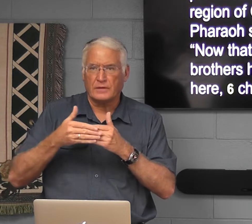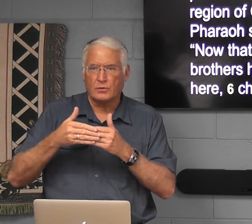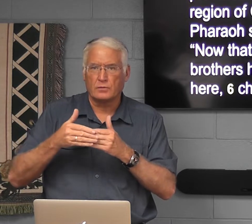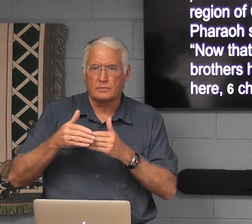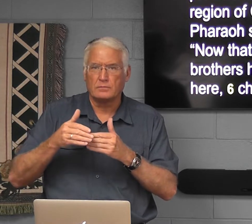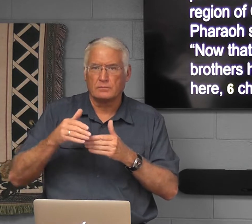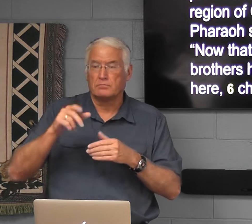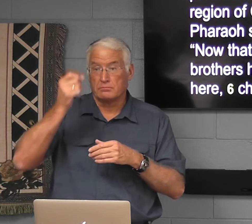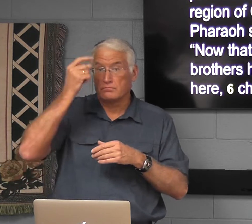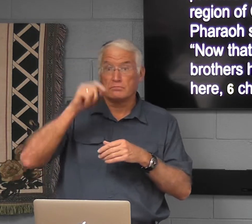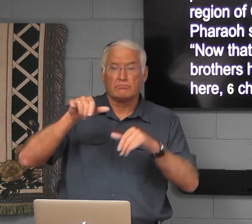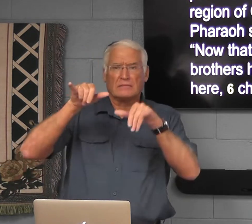To Goshen.